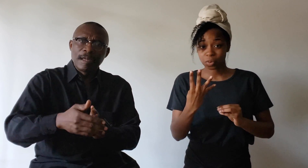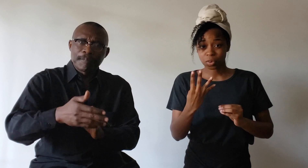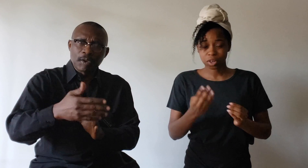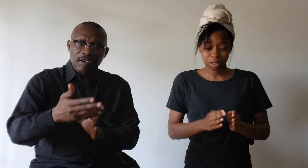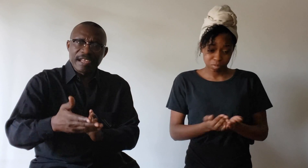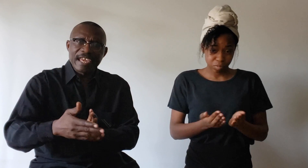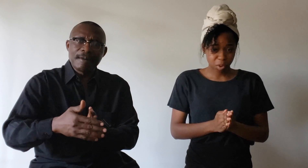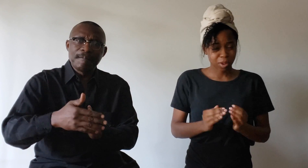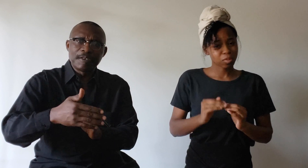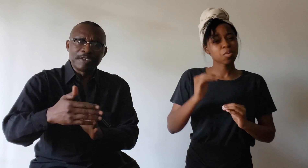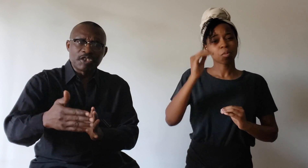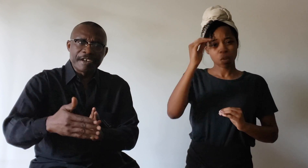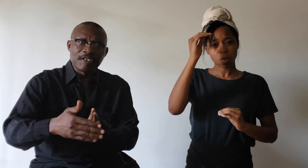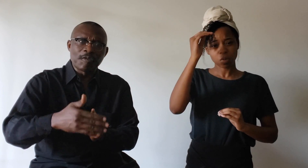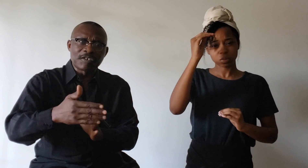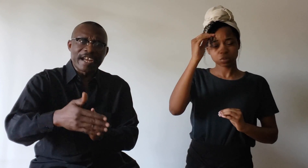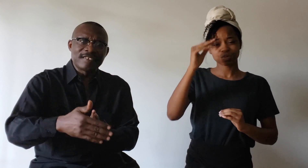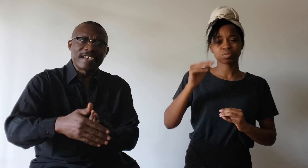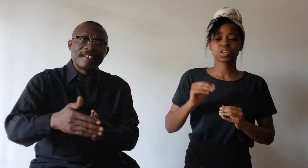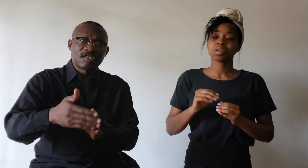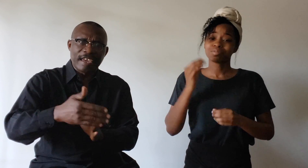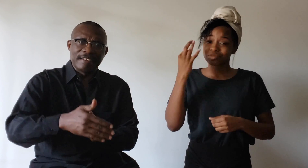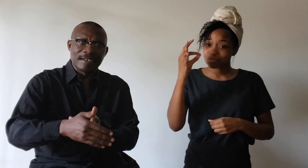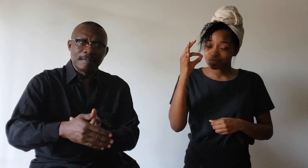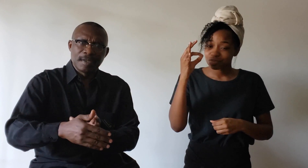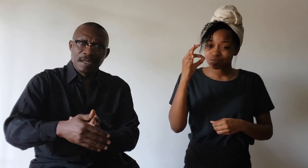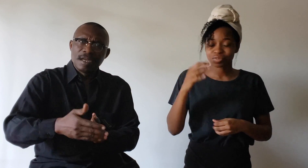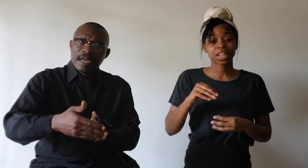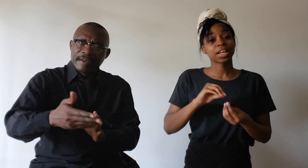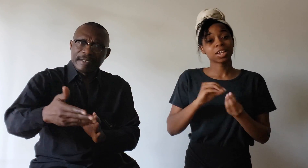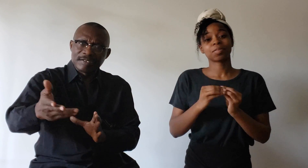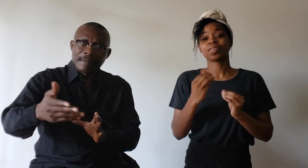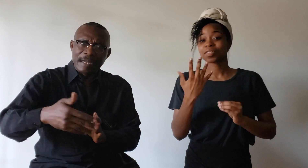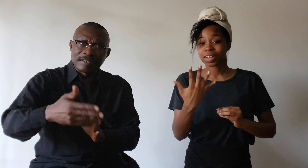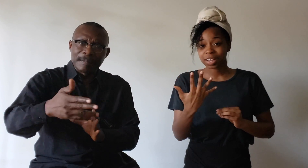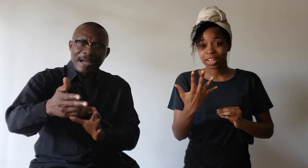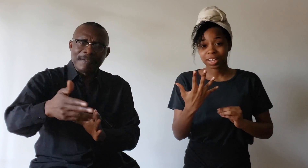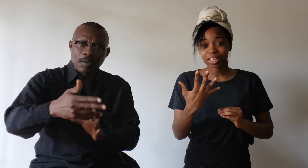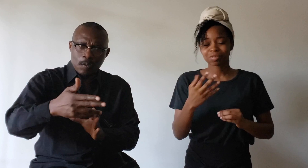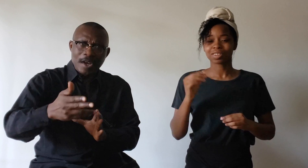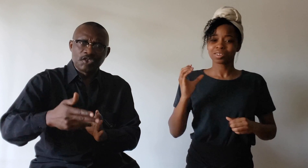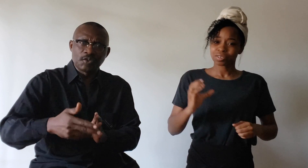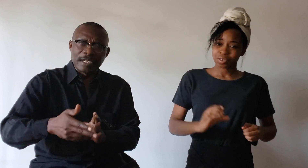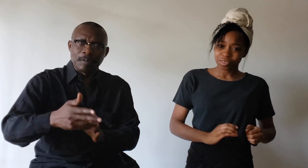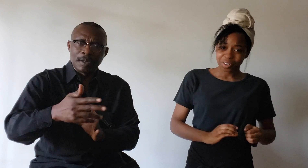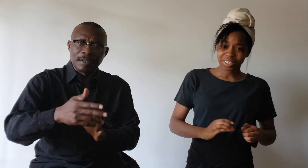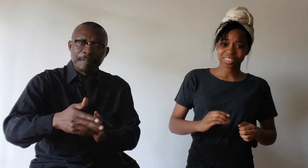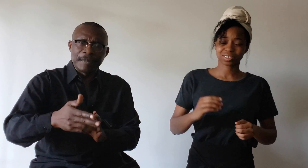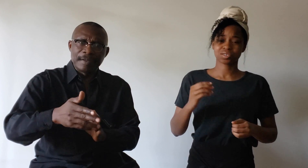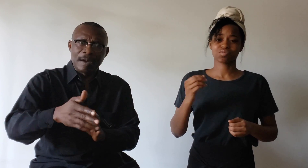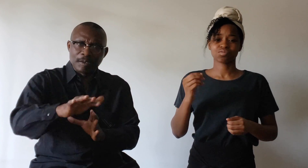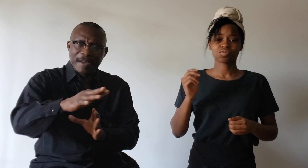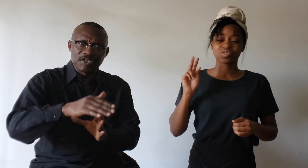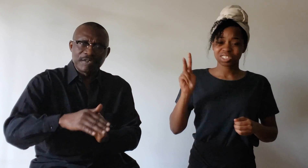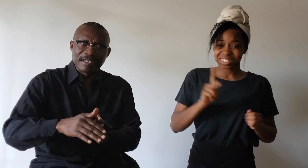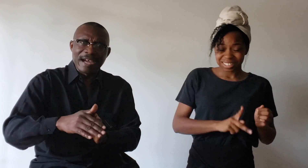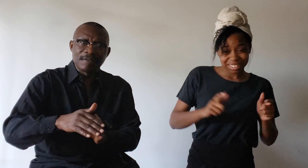proclaim the return of Christ and his kingdom. And there are some other ones too that I won't mention right now.